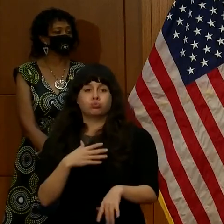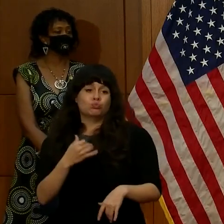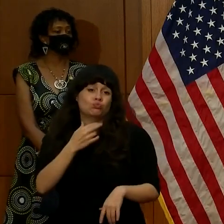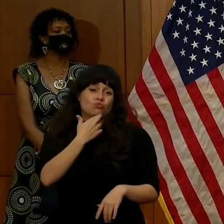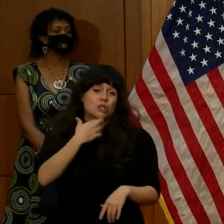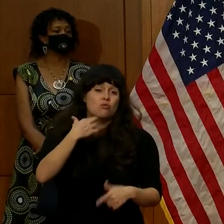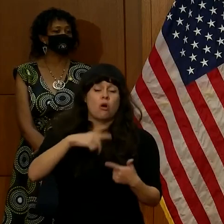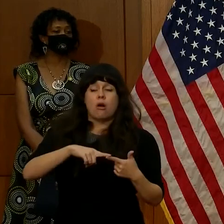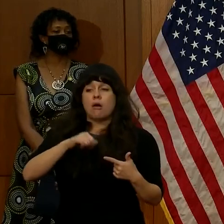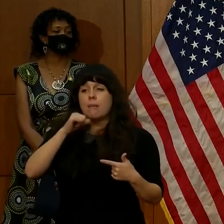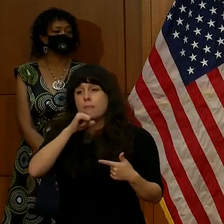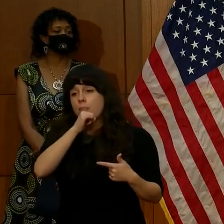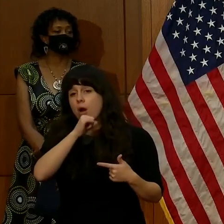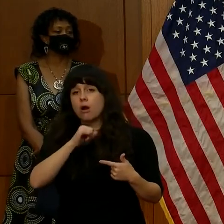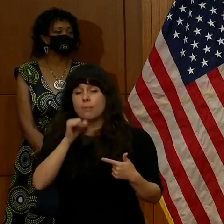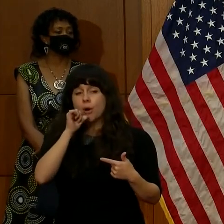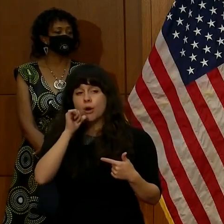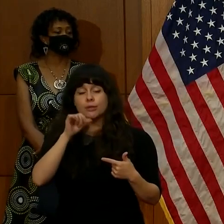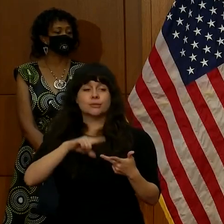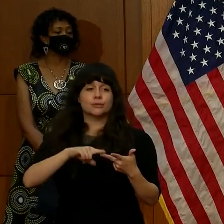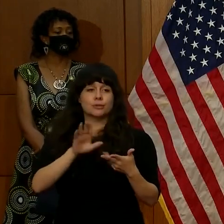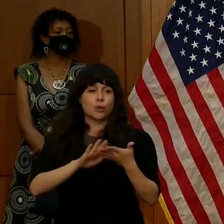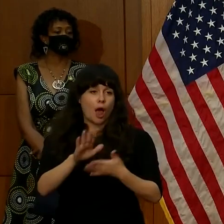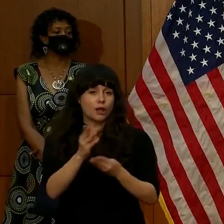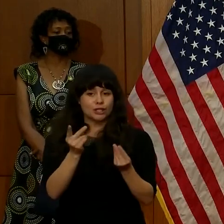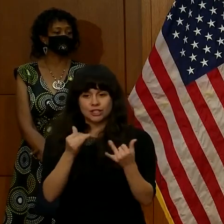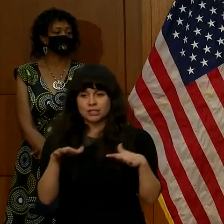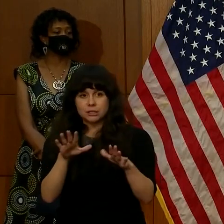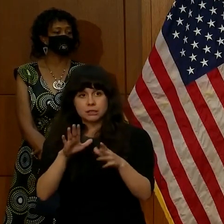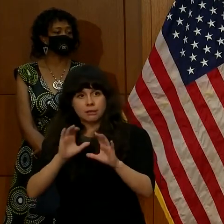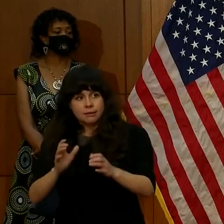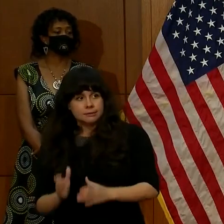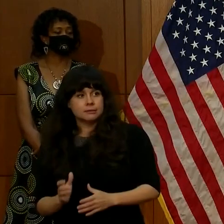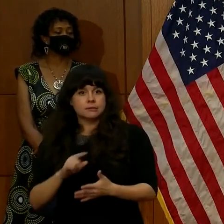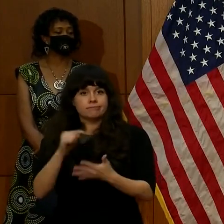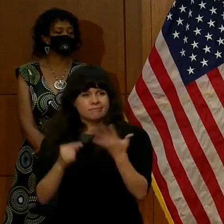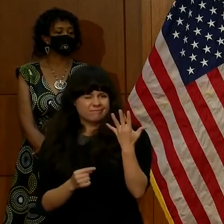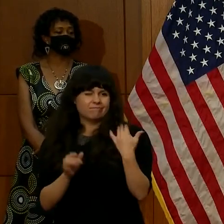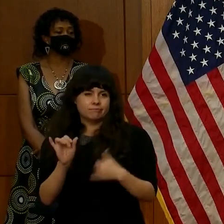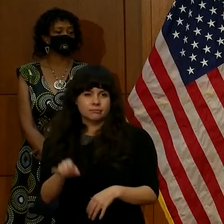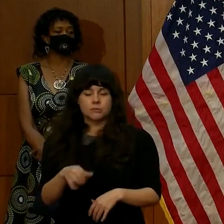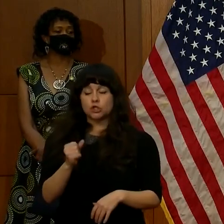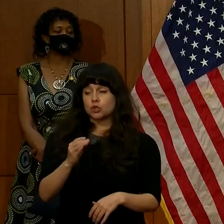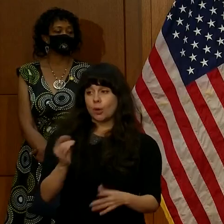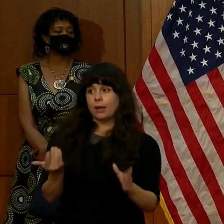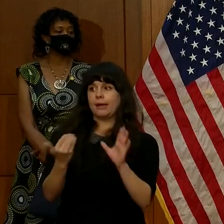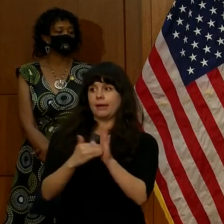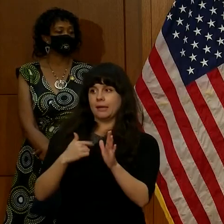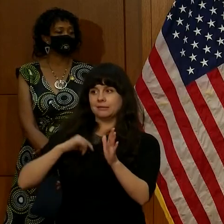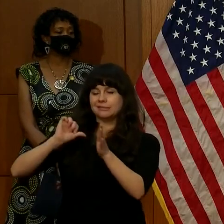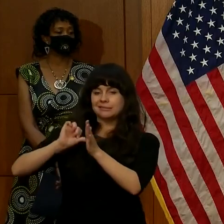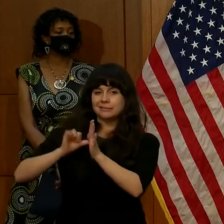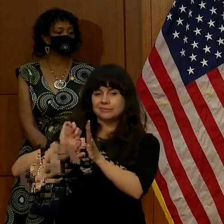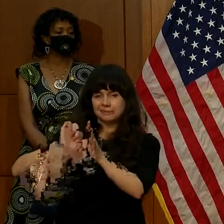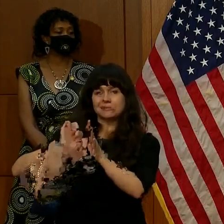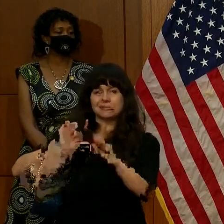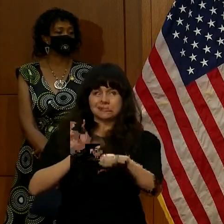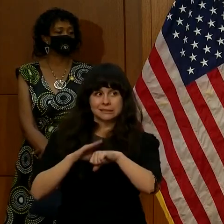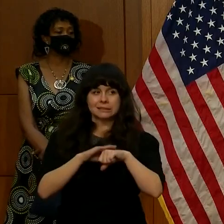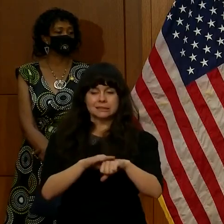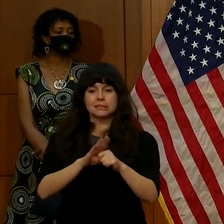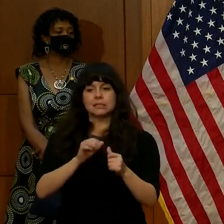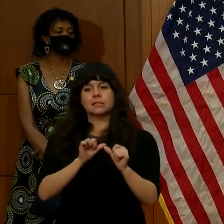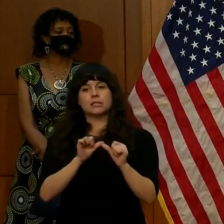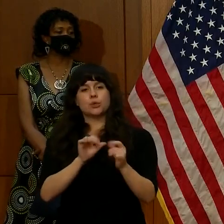restaurant, bars, college campuses, whatever. And so, again, my message is to continue to reach